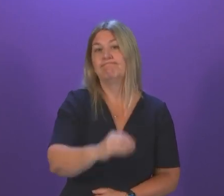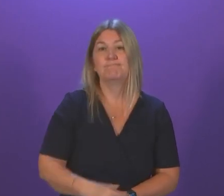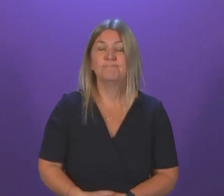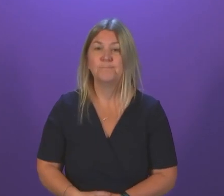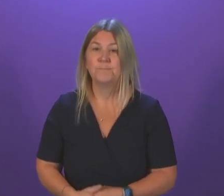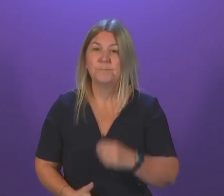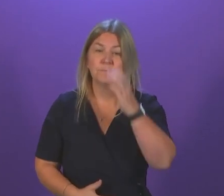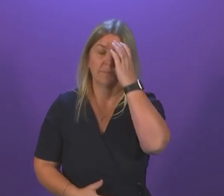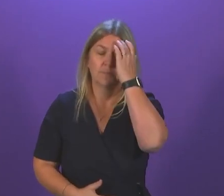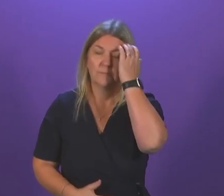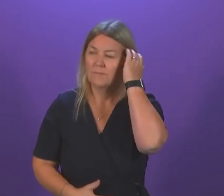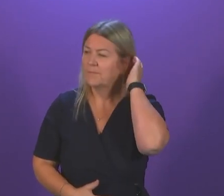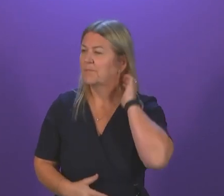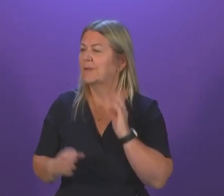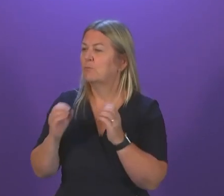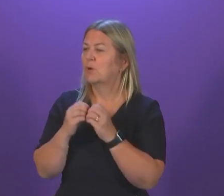Brian Whittle.